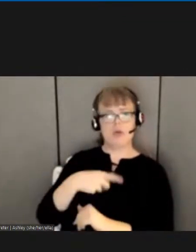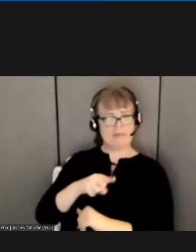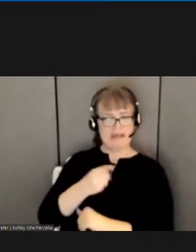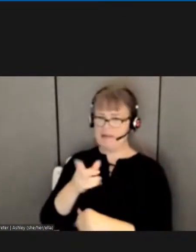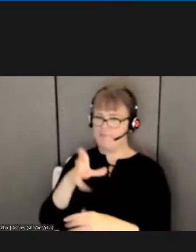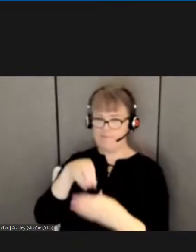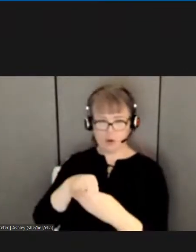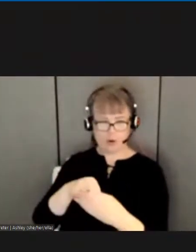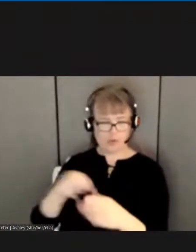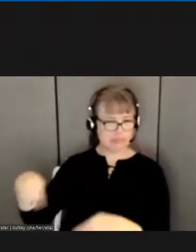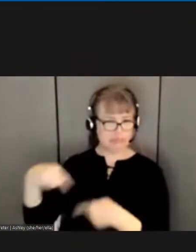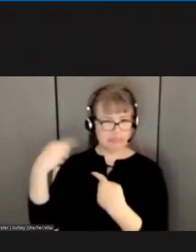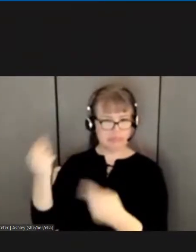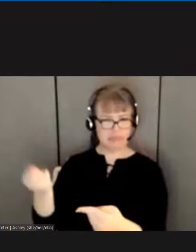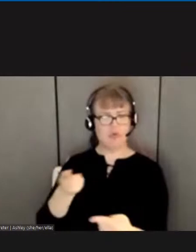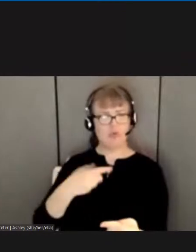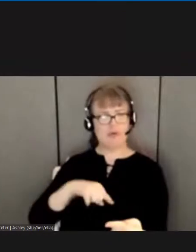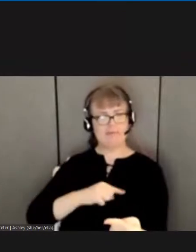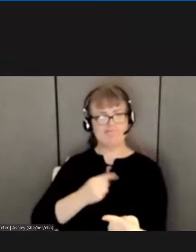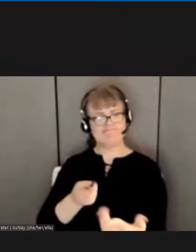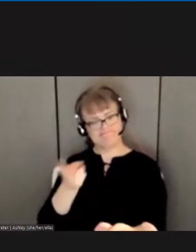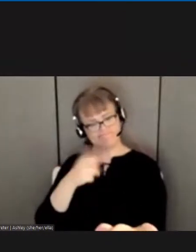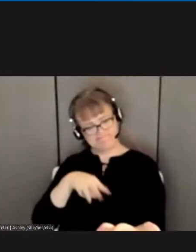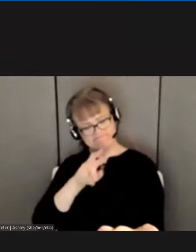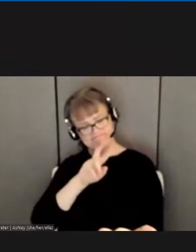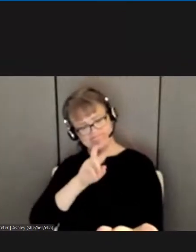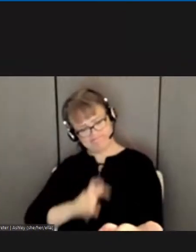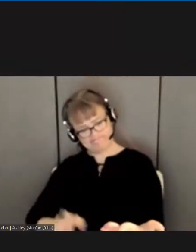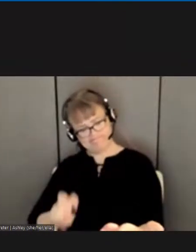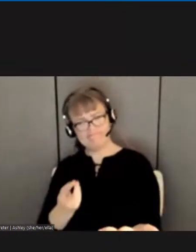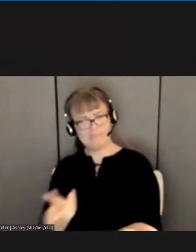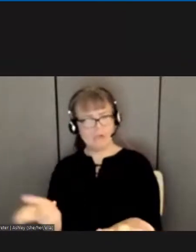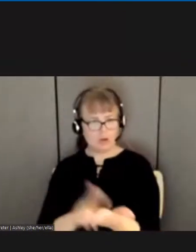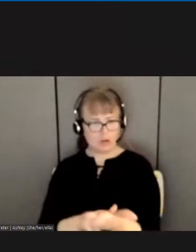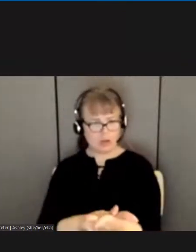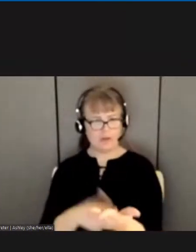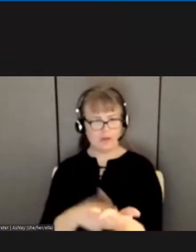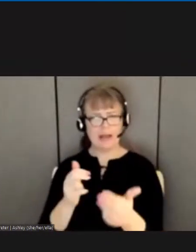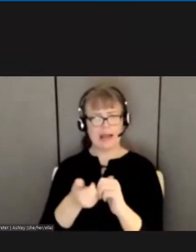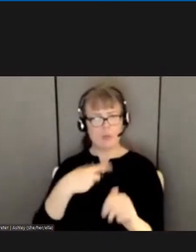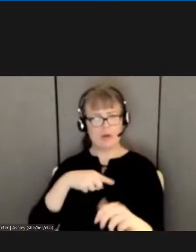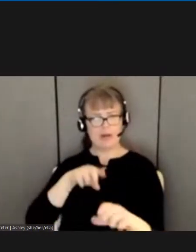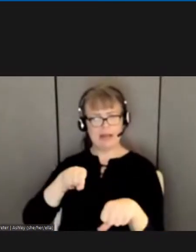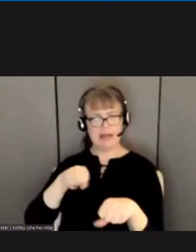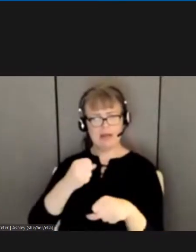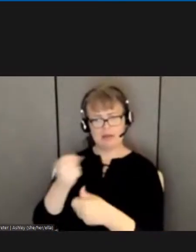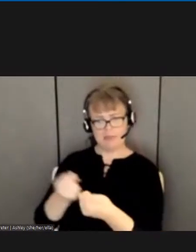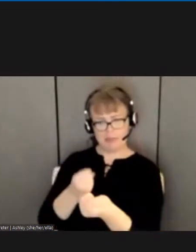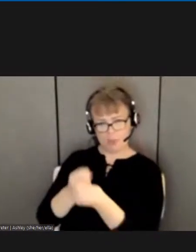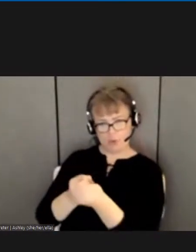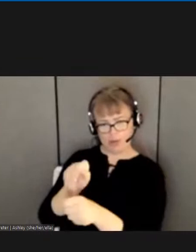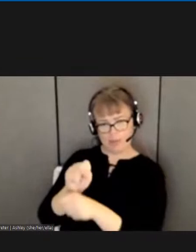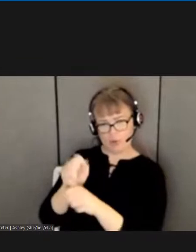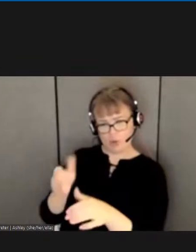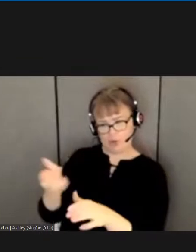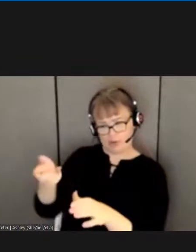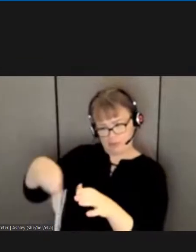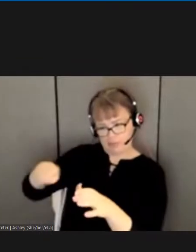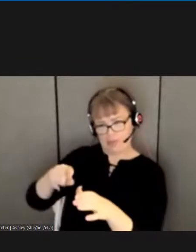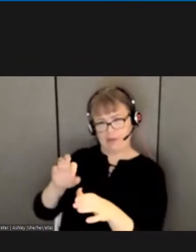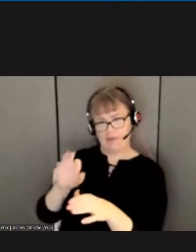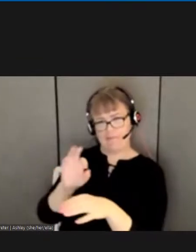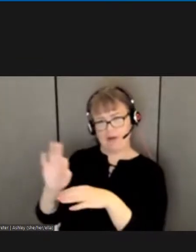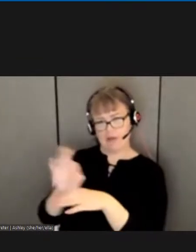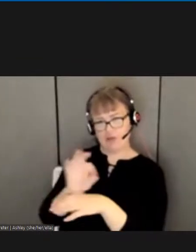at how the contract and what we can do on behalf of employees and function four. We have looked at what we can do on behalf of employees